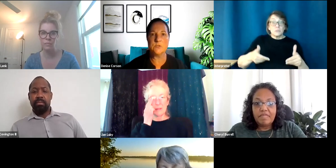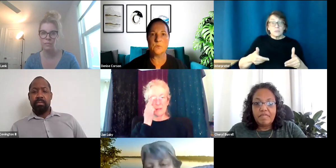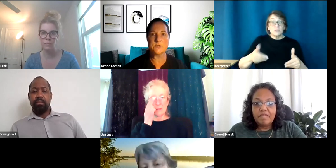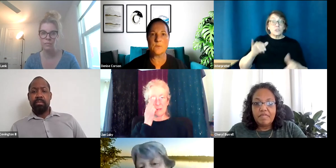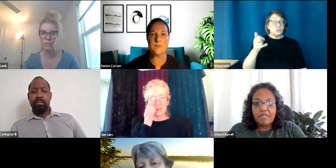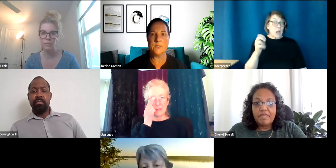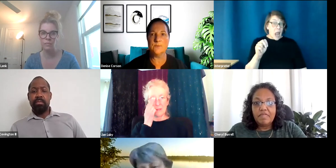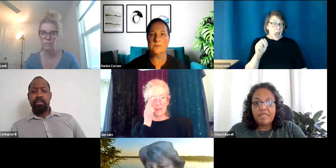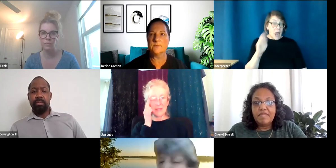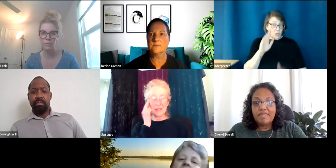we'll start with you.